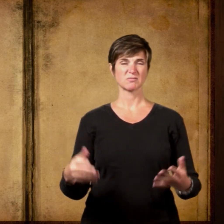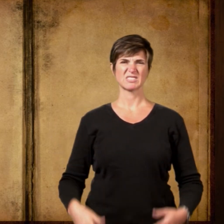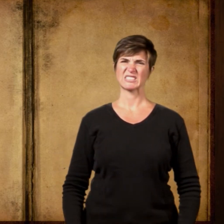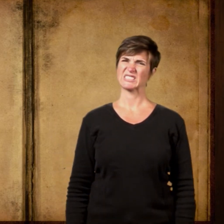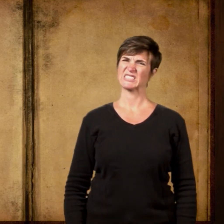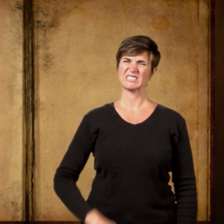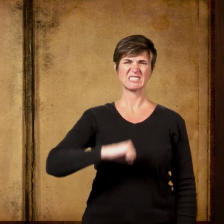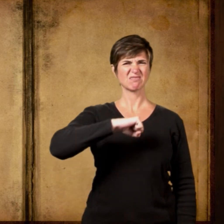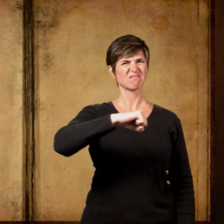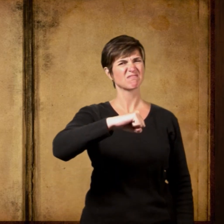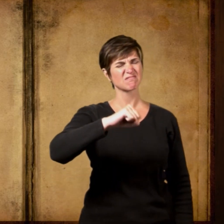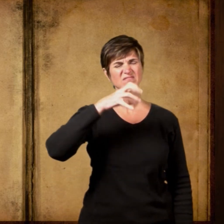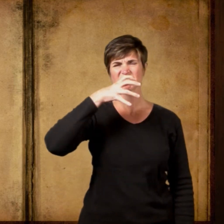Without wanting to